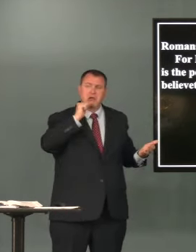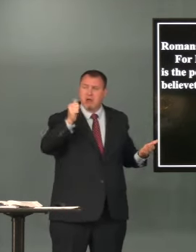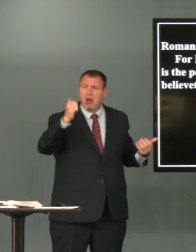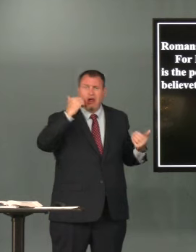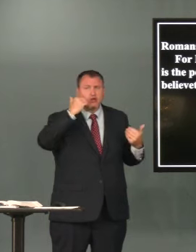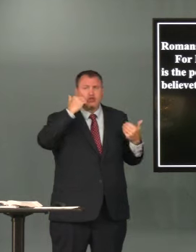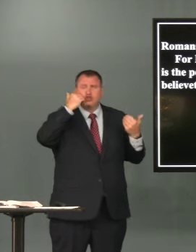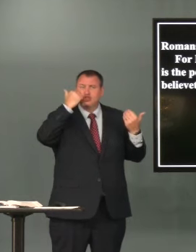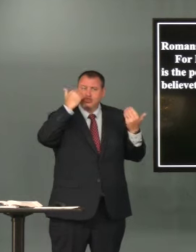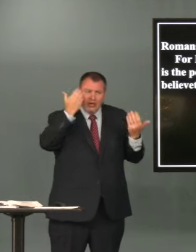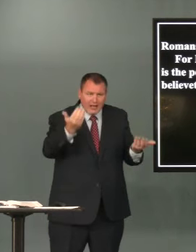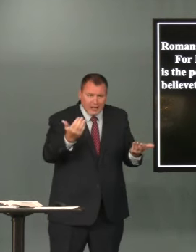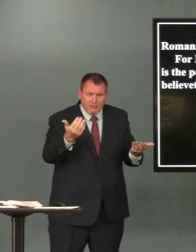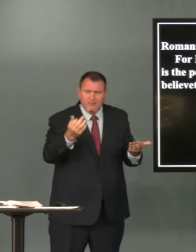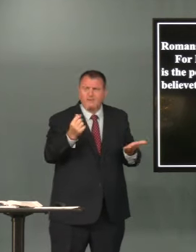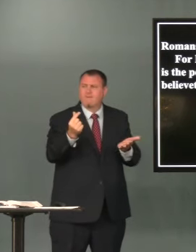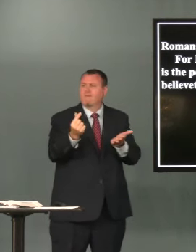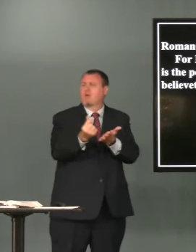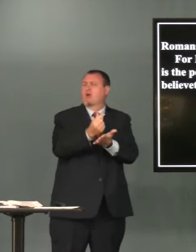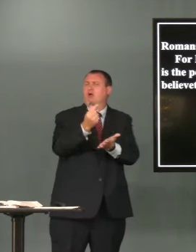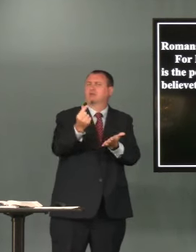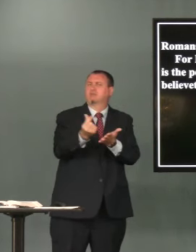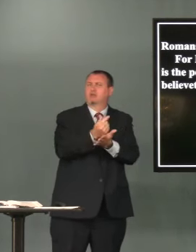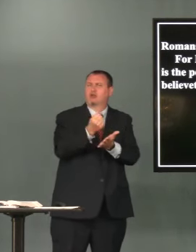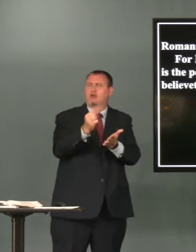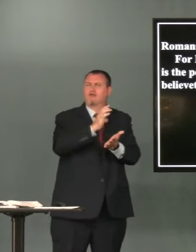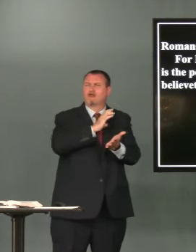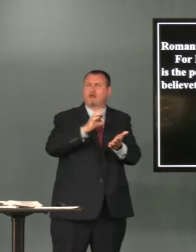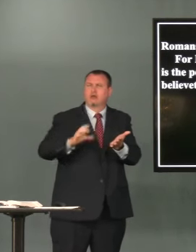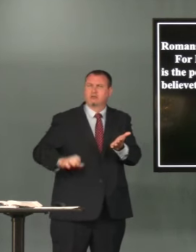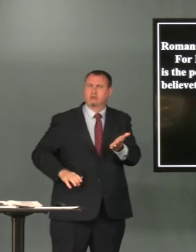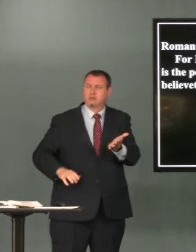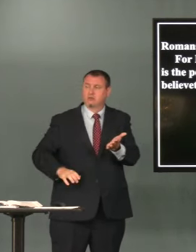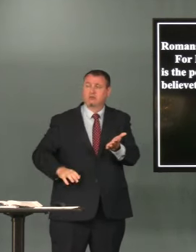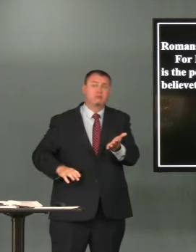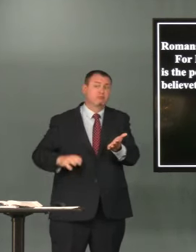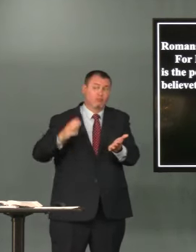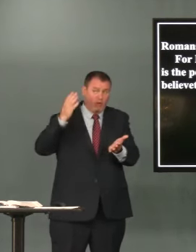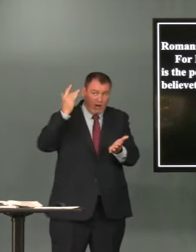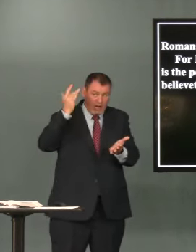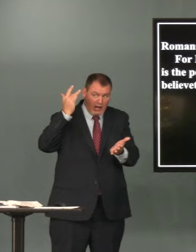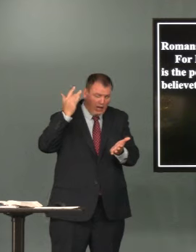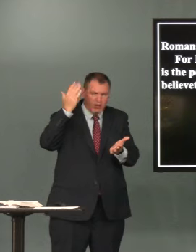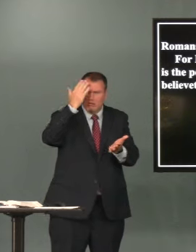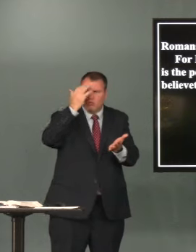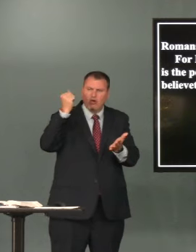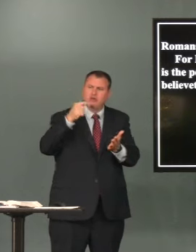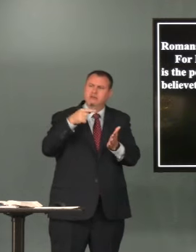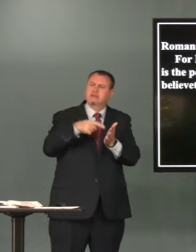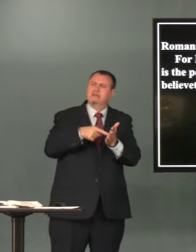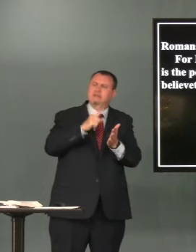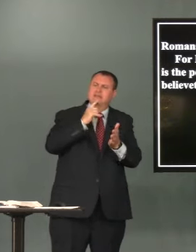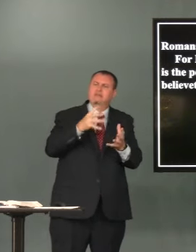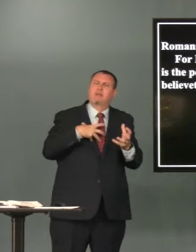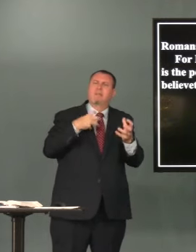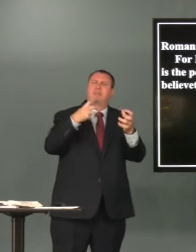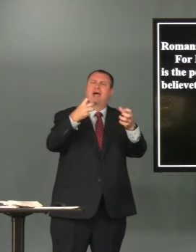am not ashamed of the gospel of christ for it is the